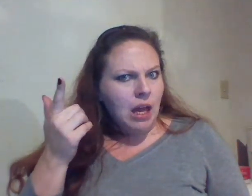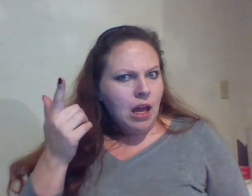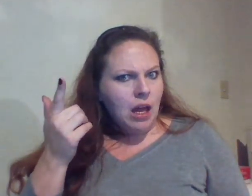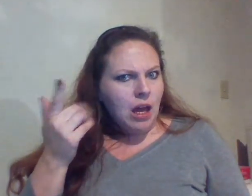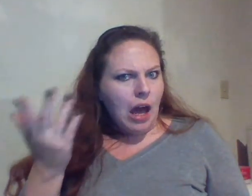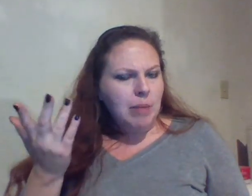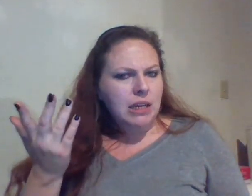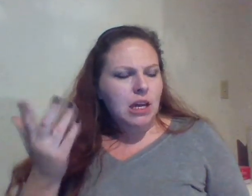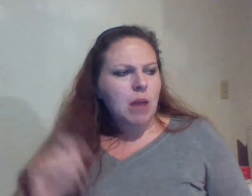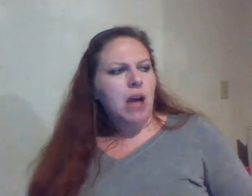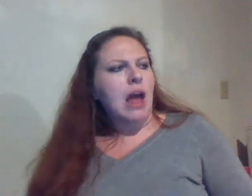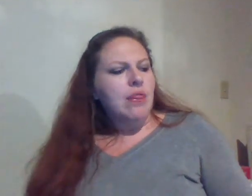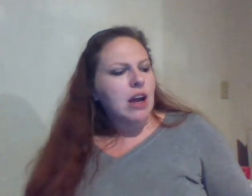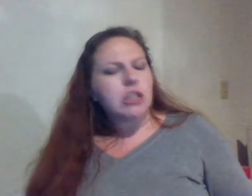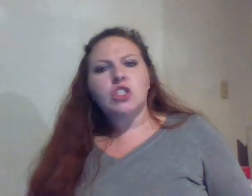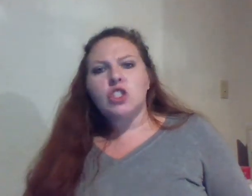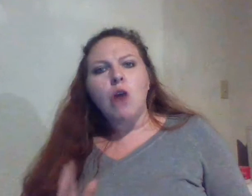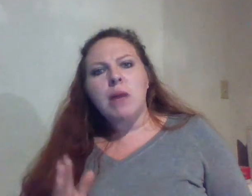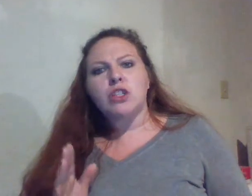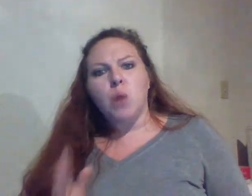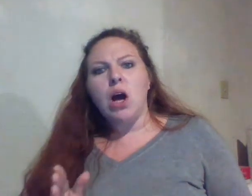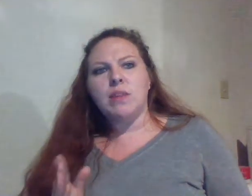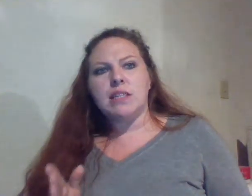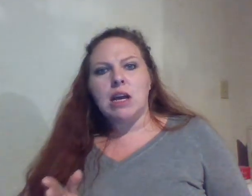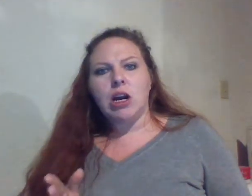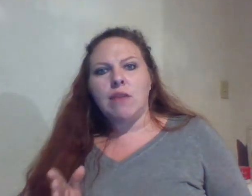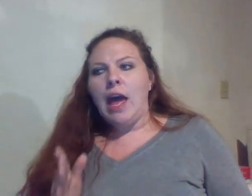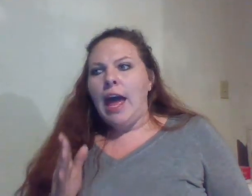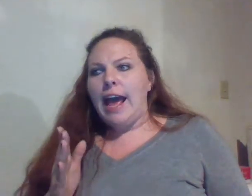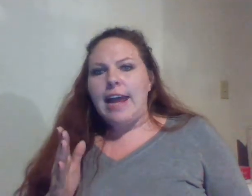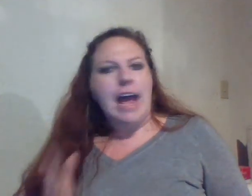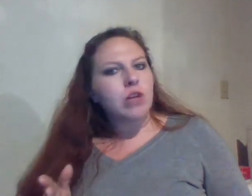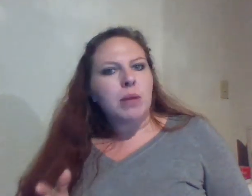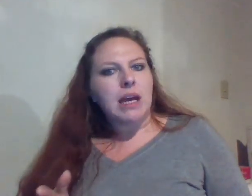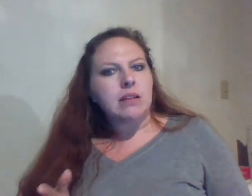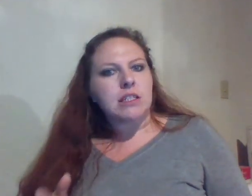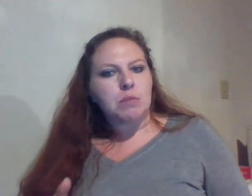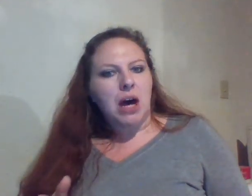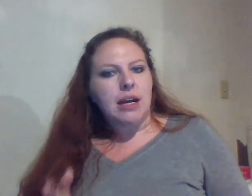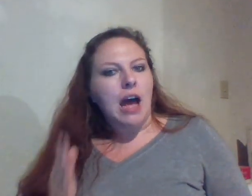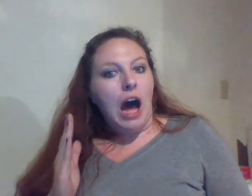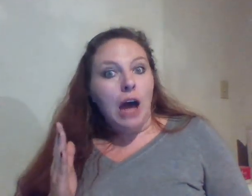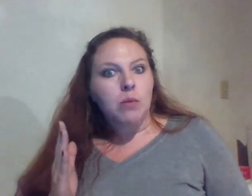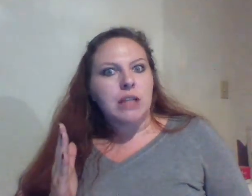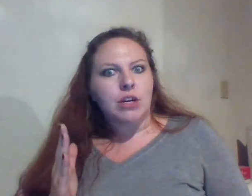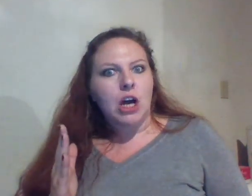I mean come on there is so much wrong with this narrative and how nobody else has spotted it I will never know